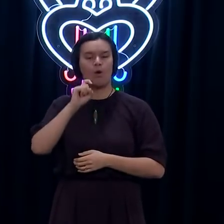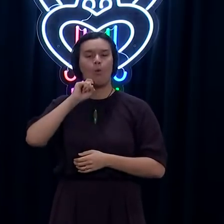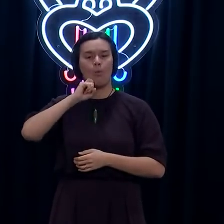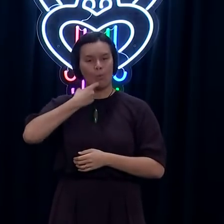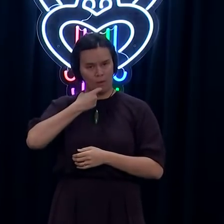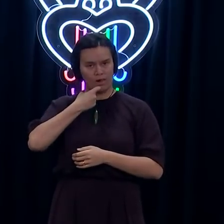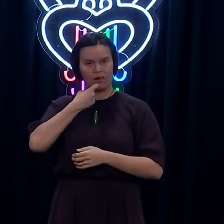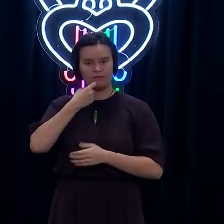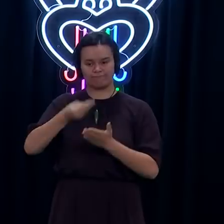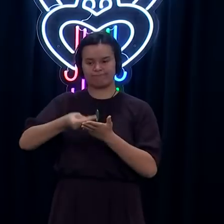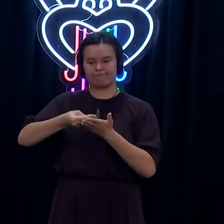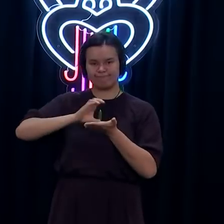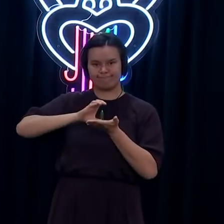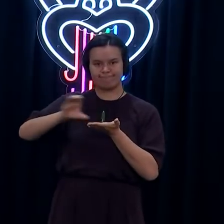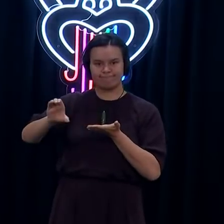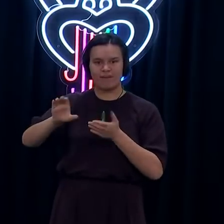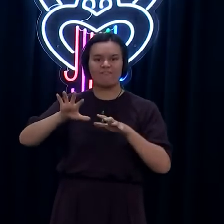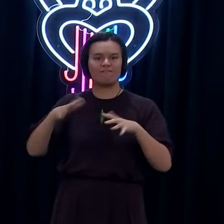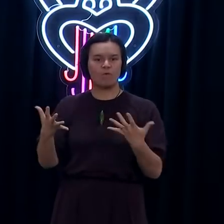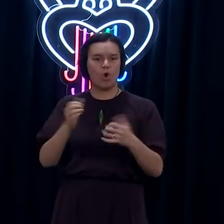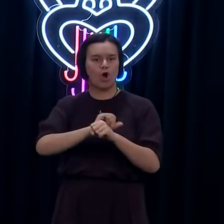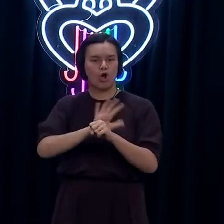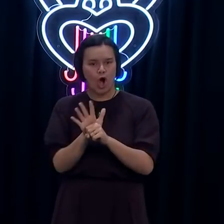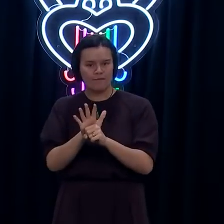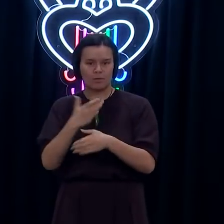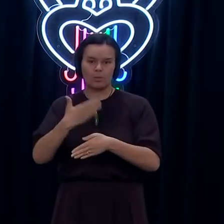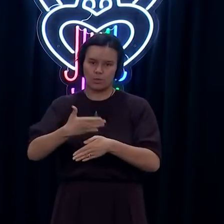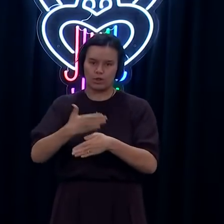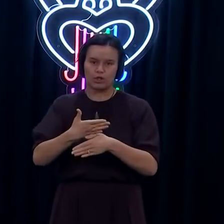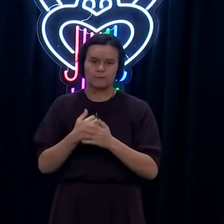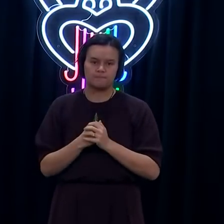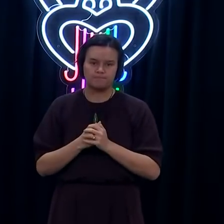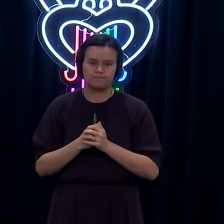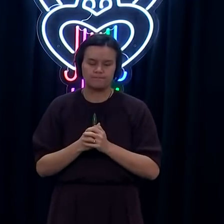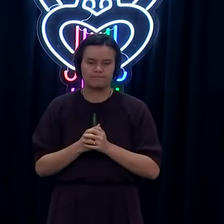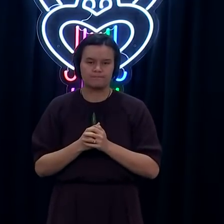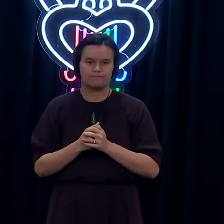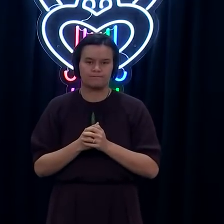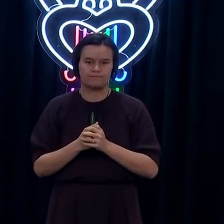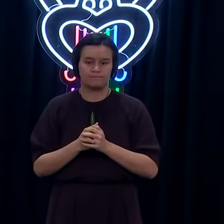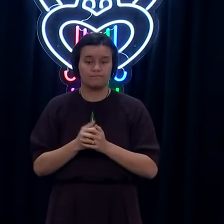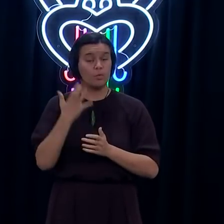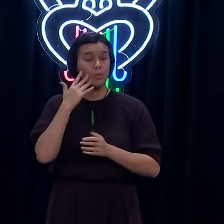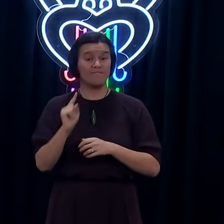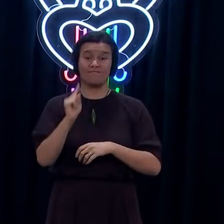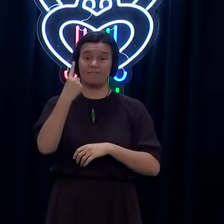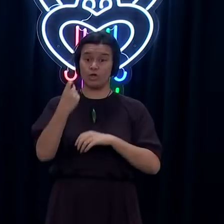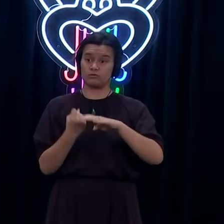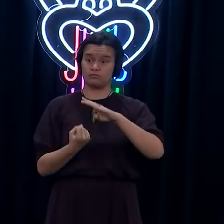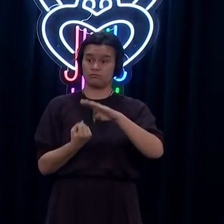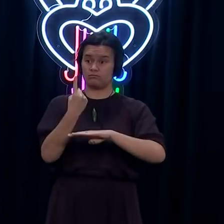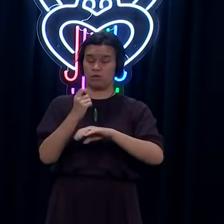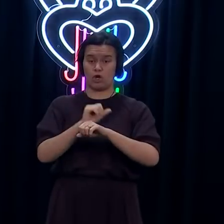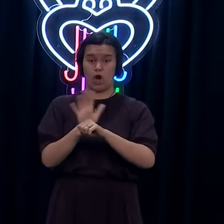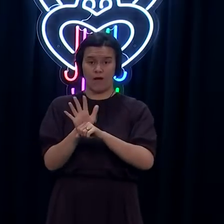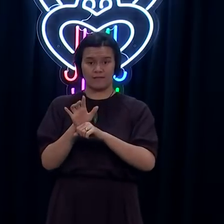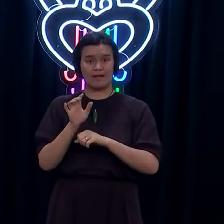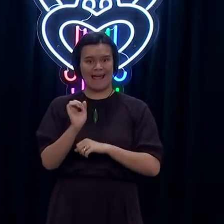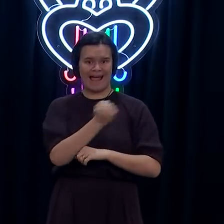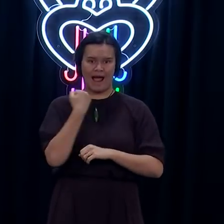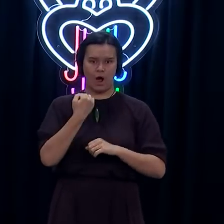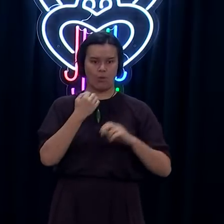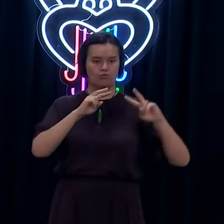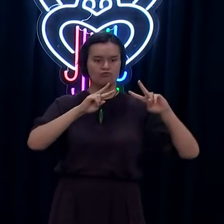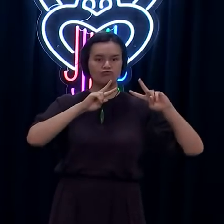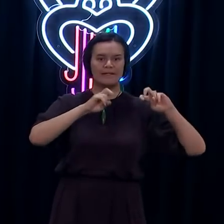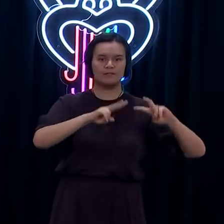underpinned our response to COVID from the start. Since the emergence of the virus, our research community has worked tirelessly